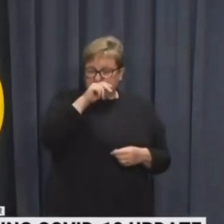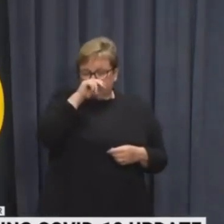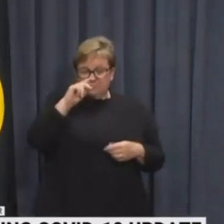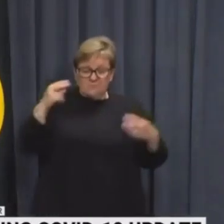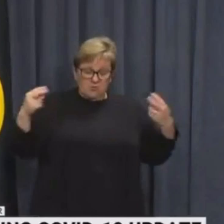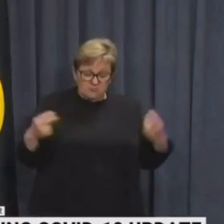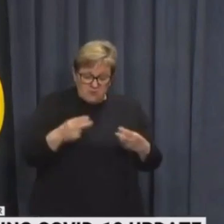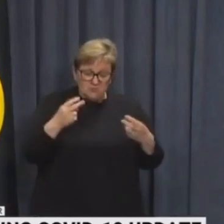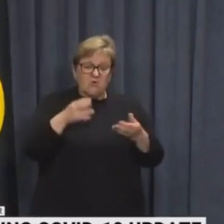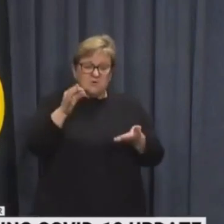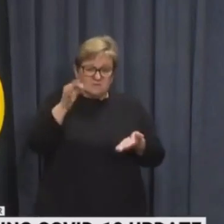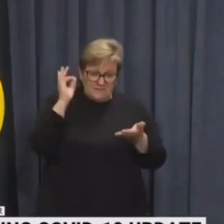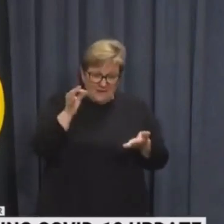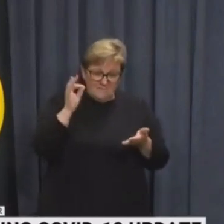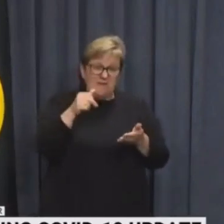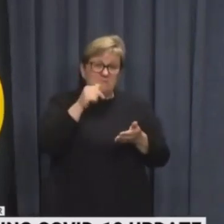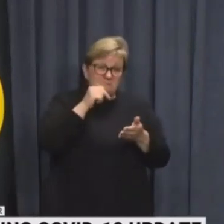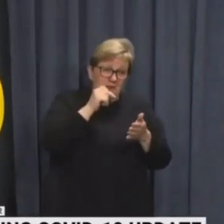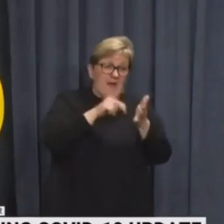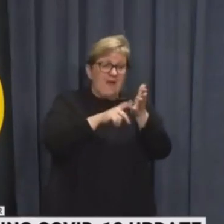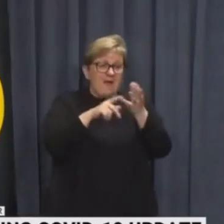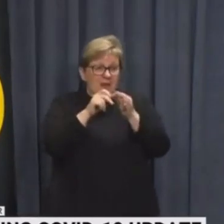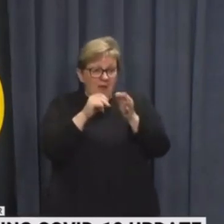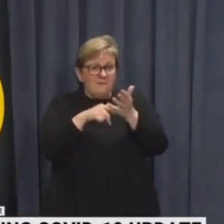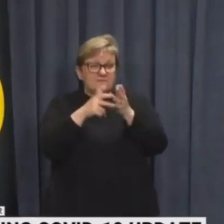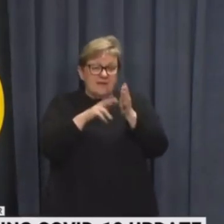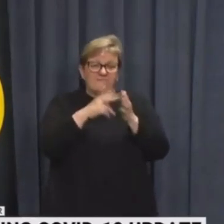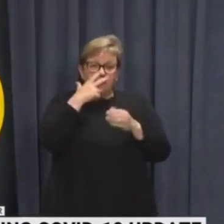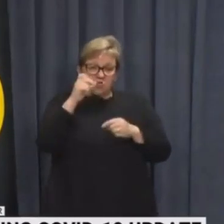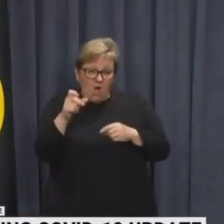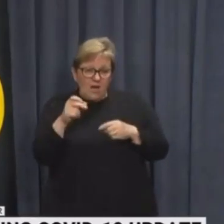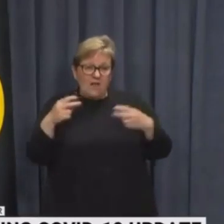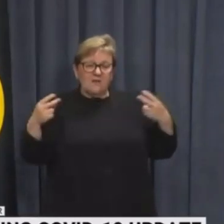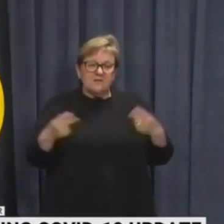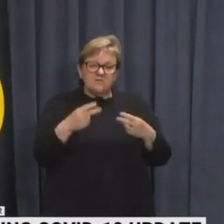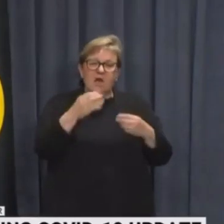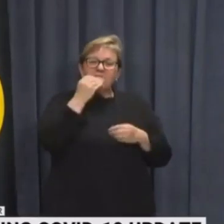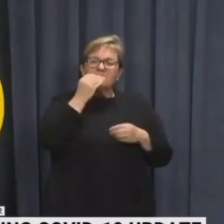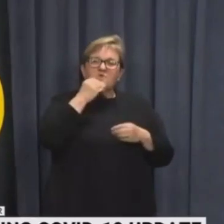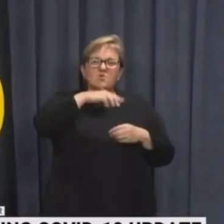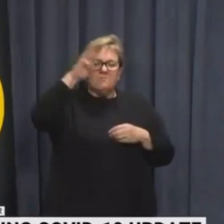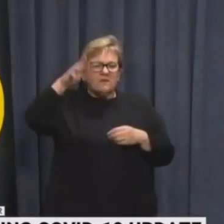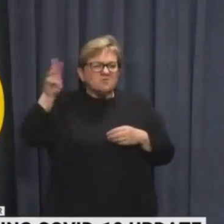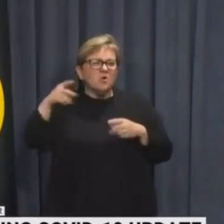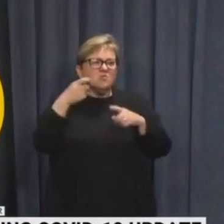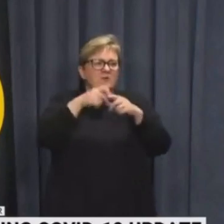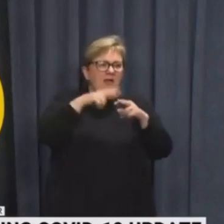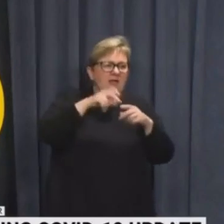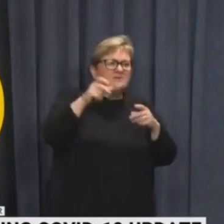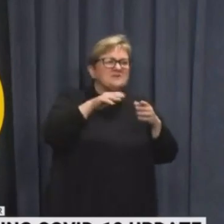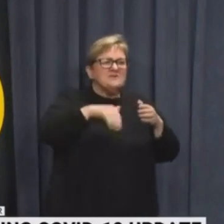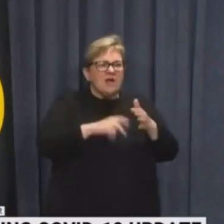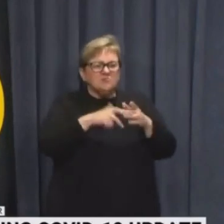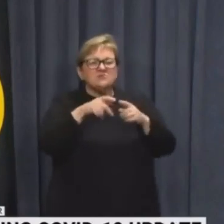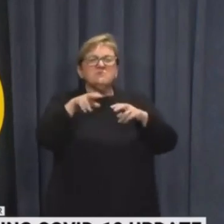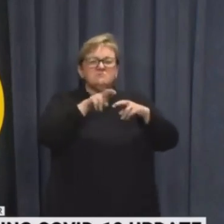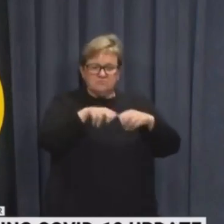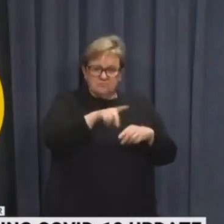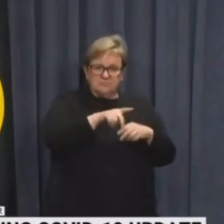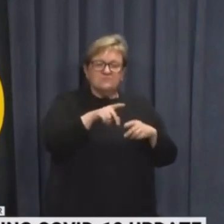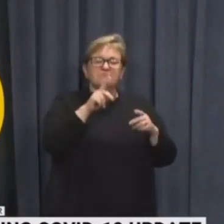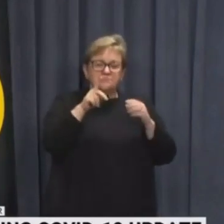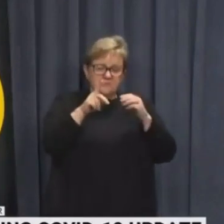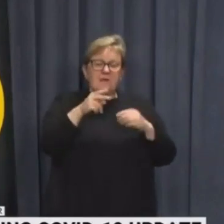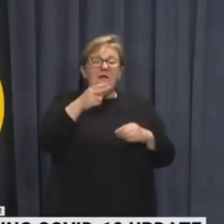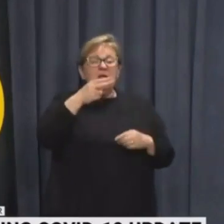including restaurants, cafes, bars, pubs, clubs, taverns, nightclubs, and dining and fast food are included. Roadhouses, service